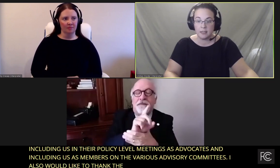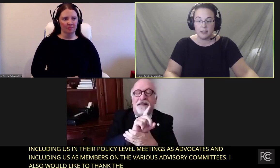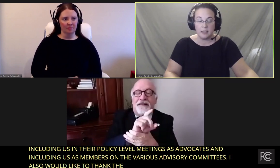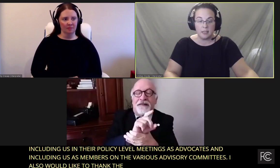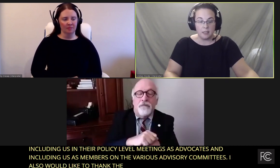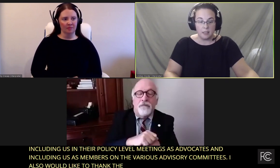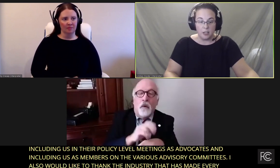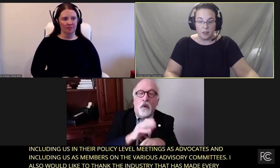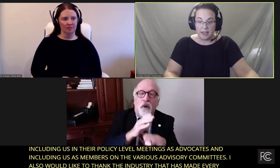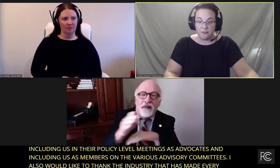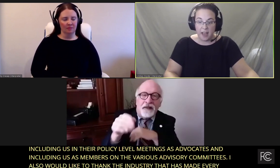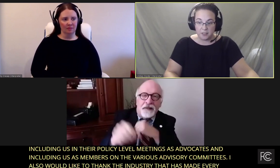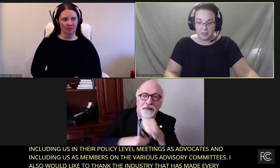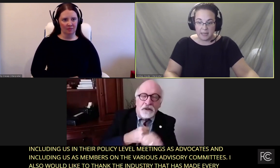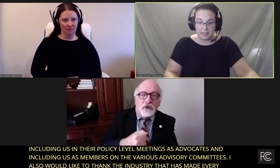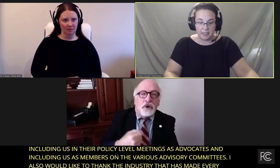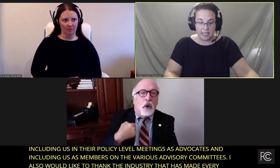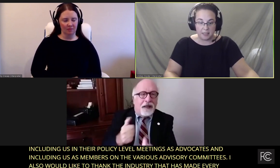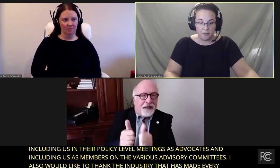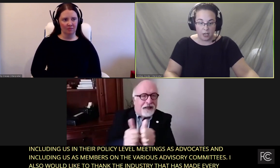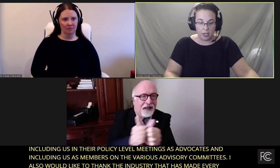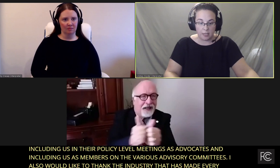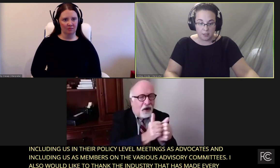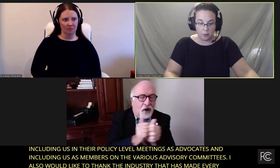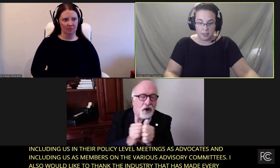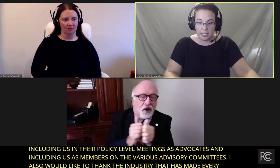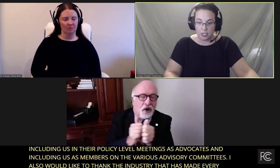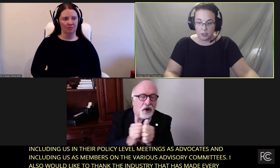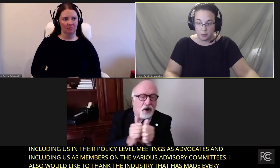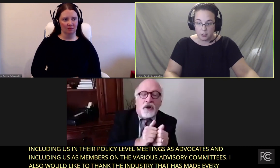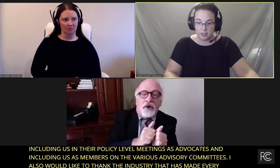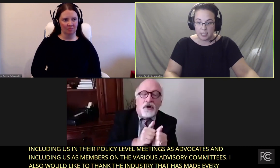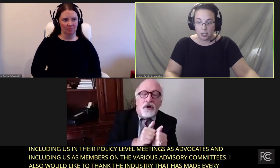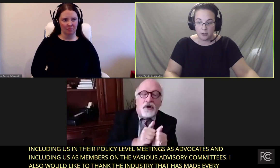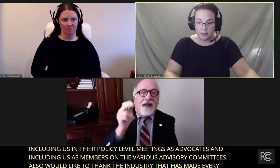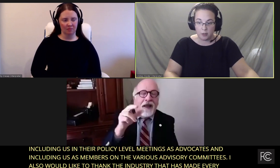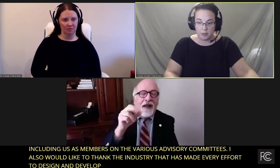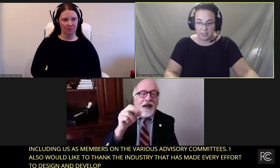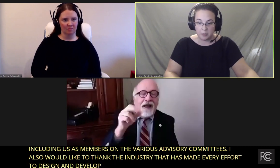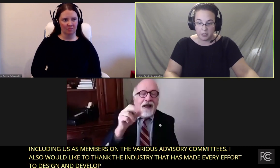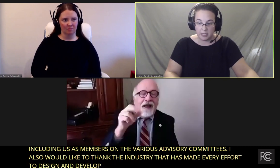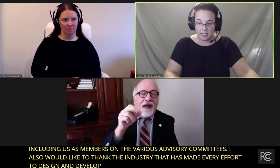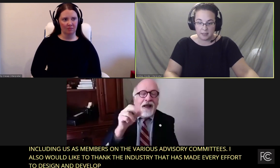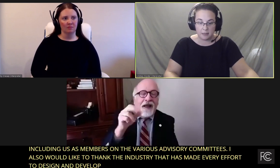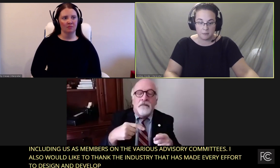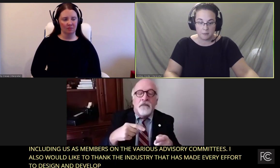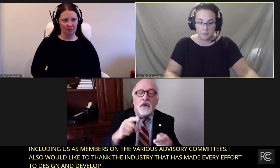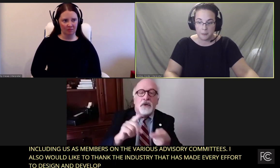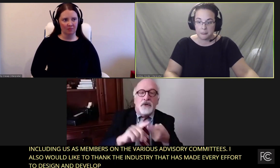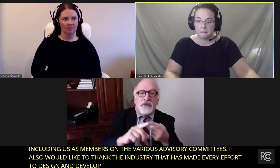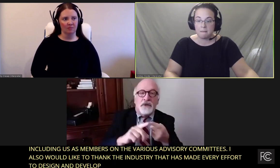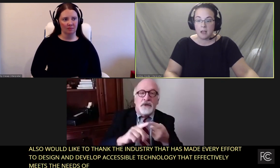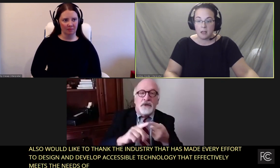that effectively meets the needs of their customers and consumers, including those with disabilities.